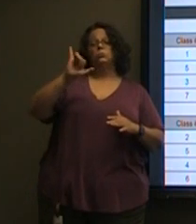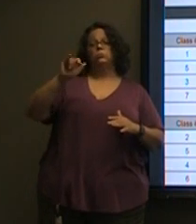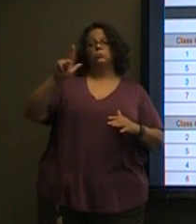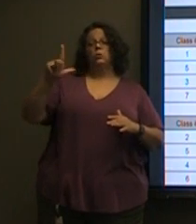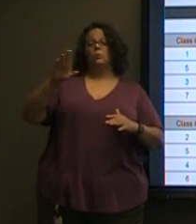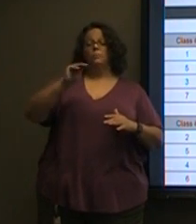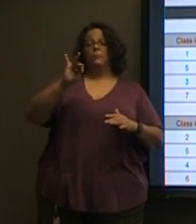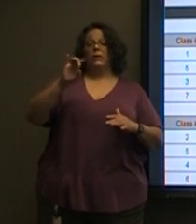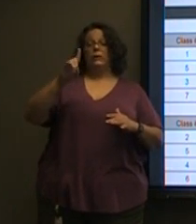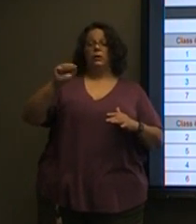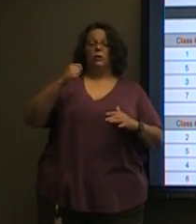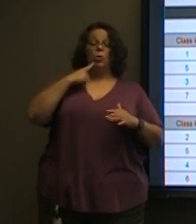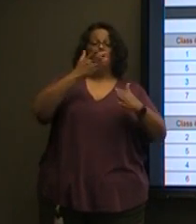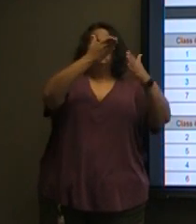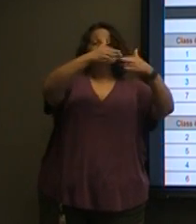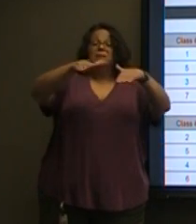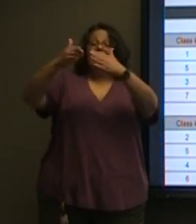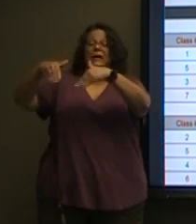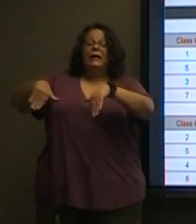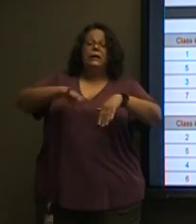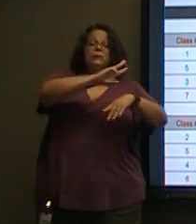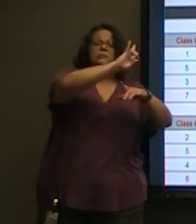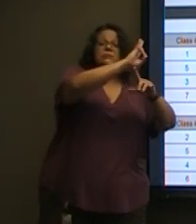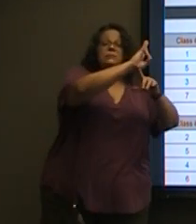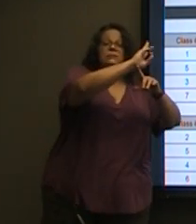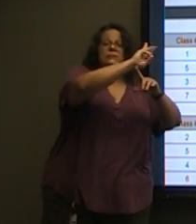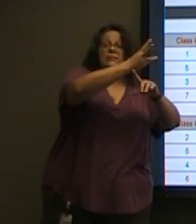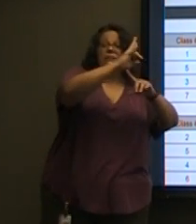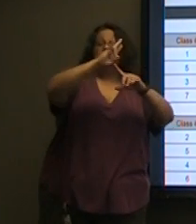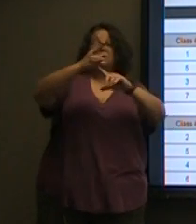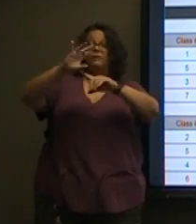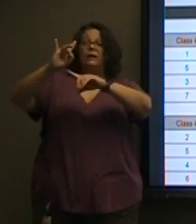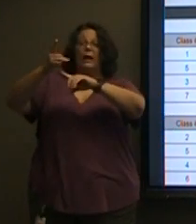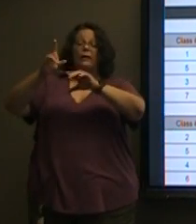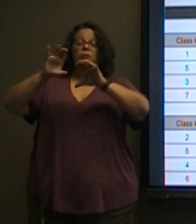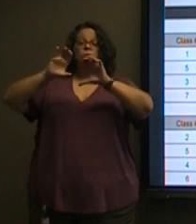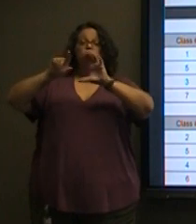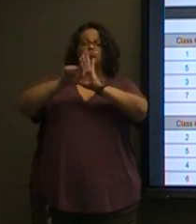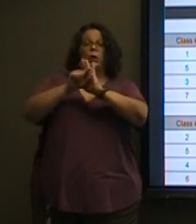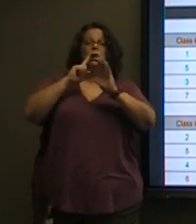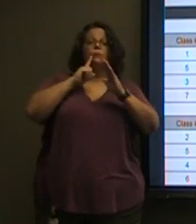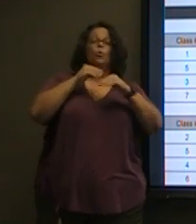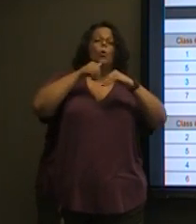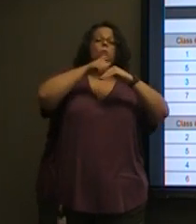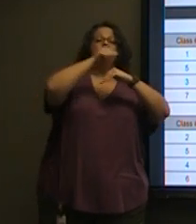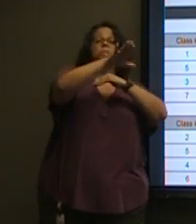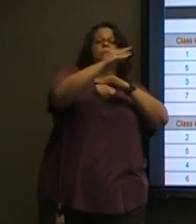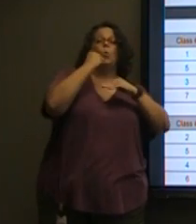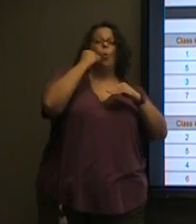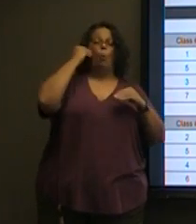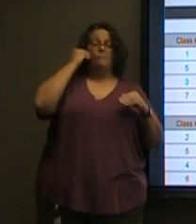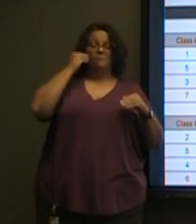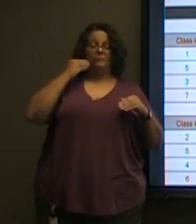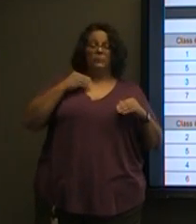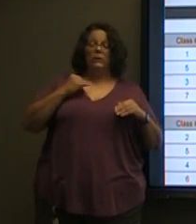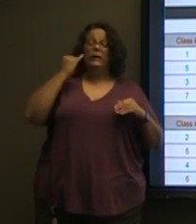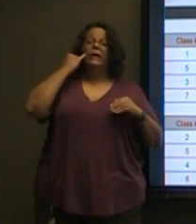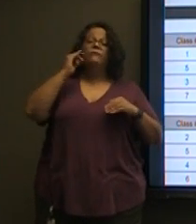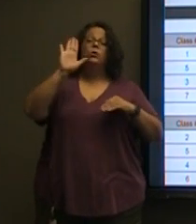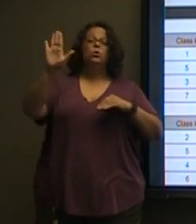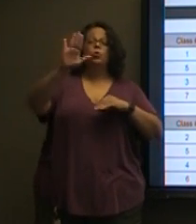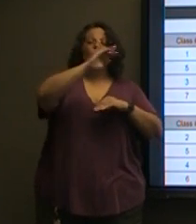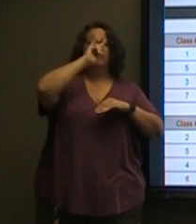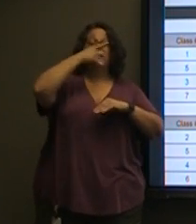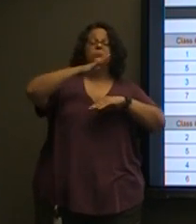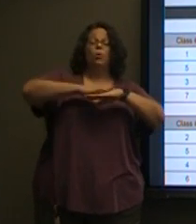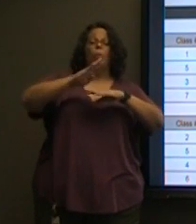our eighth grade for afternoon pickup and car rider line. For those of you that are putting your children on the buses, I want to also remind you